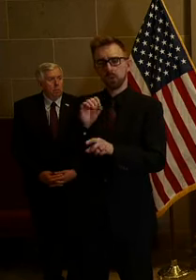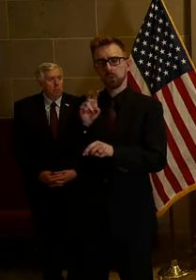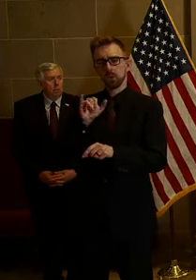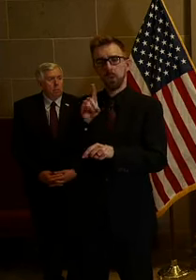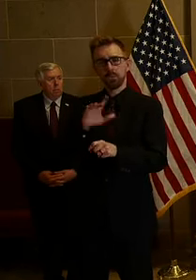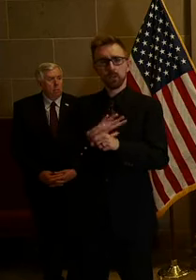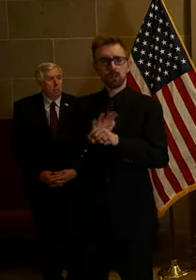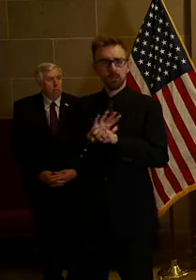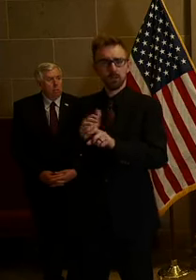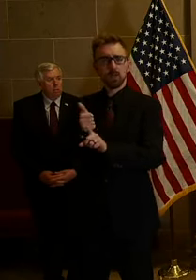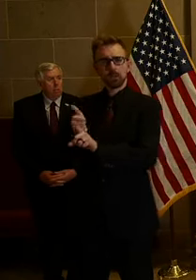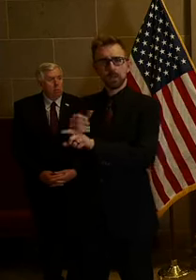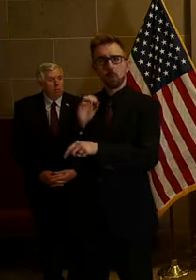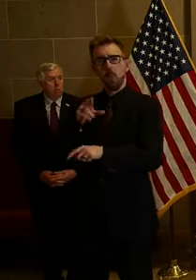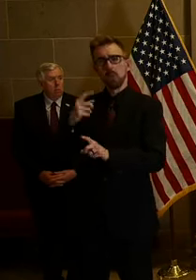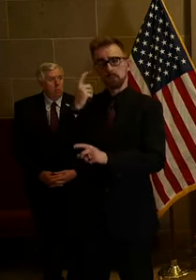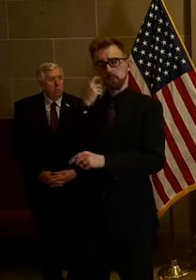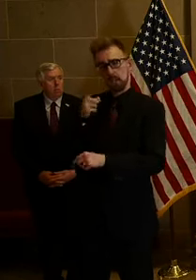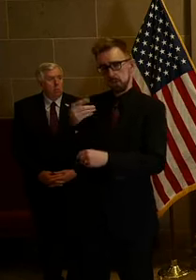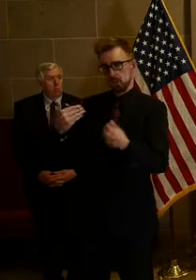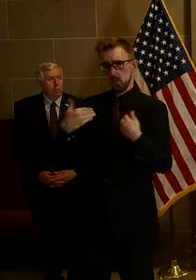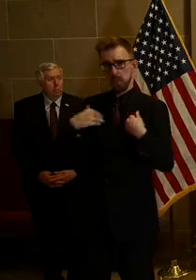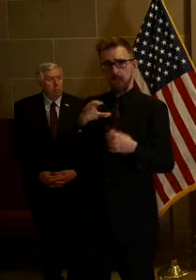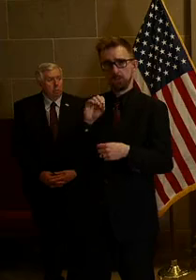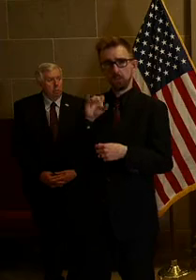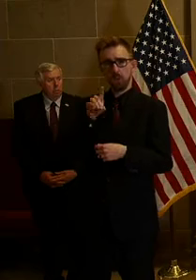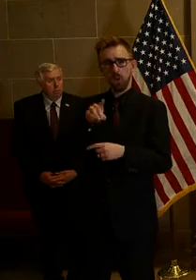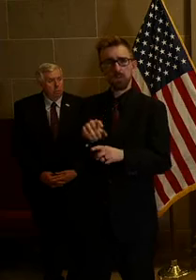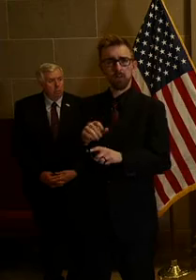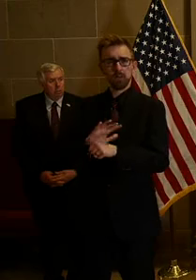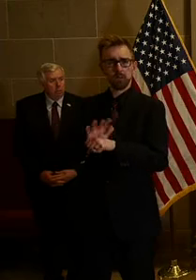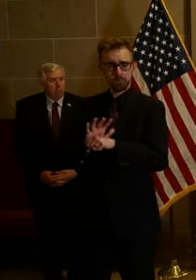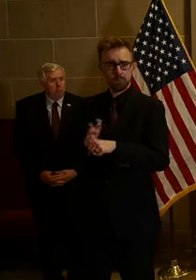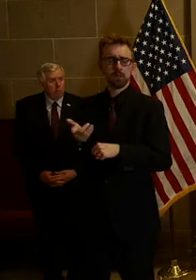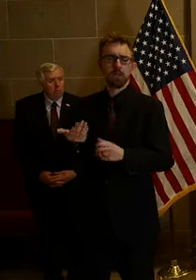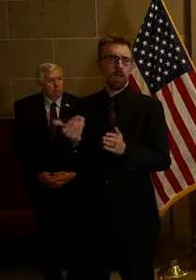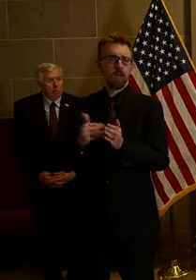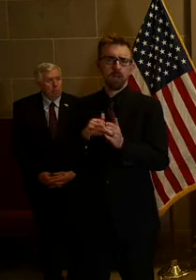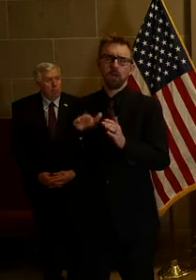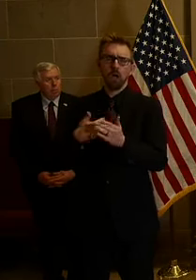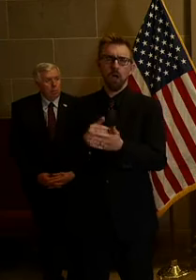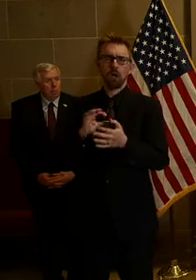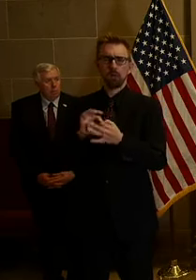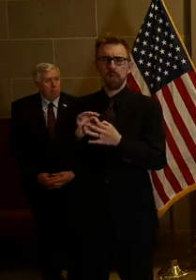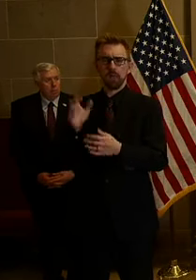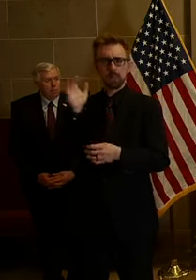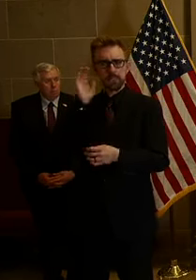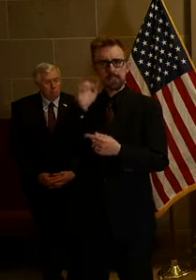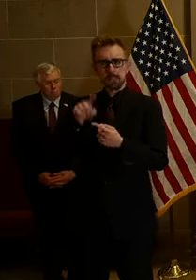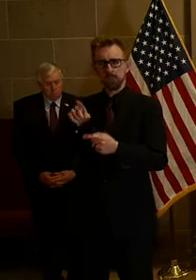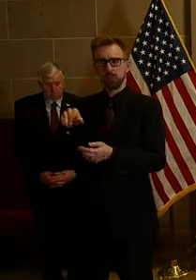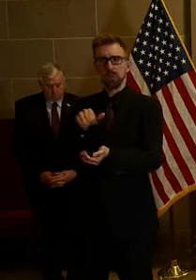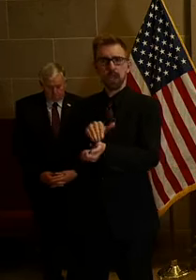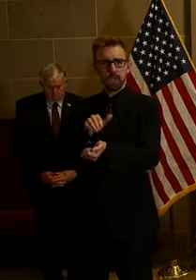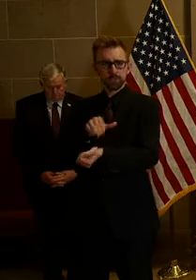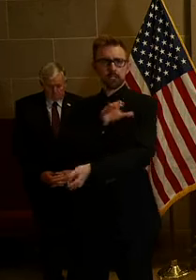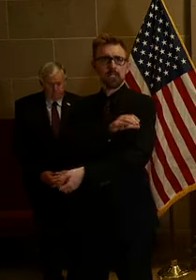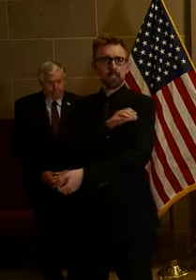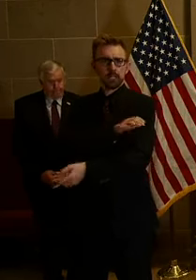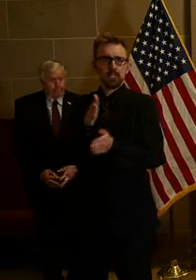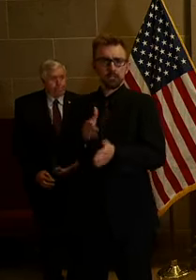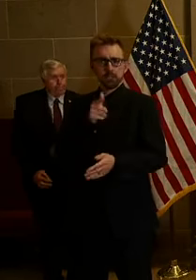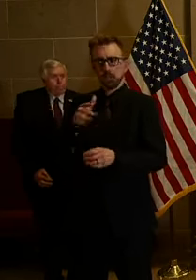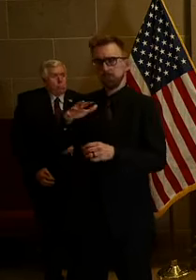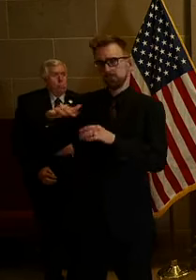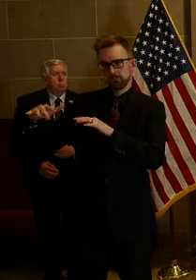or somebody suspected of having COVID-19. And again, that's all from listening to the clinicians who are out there every